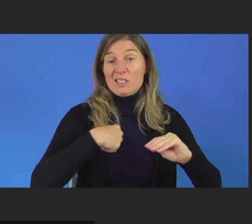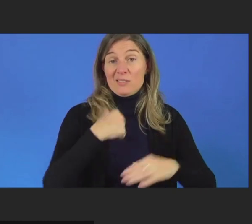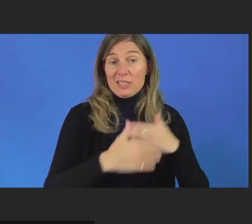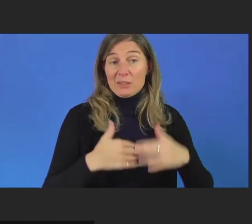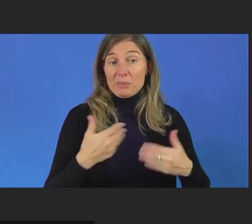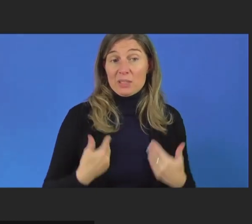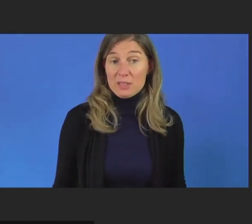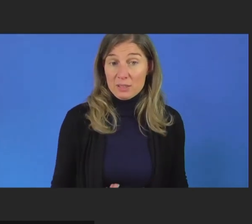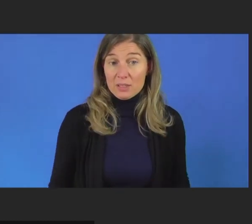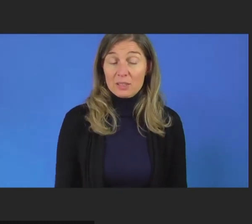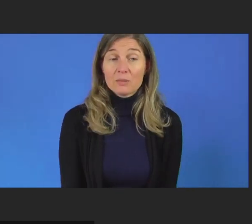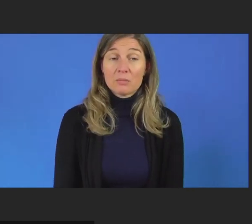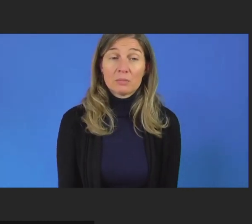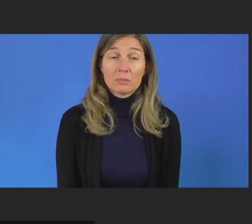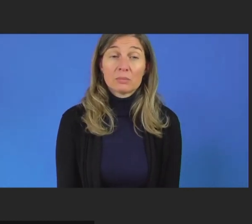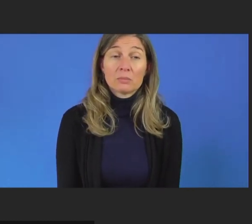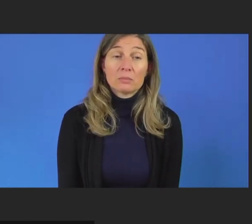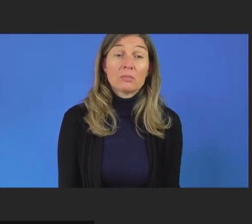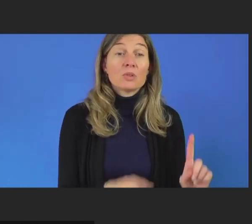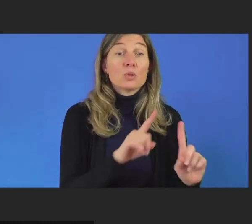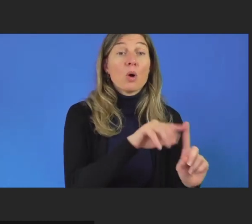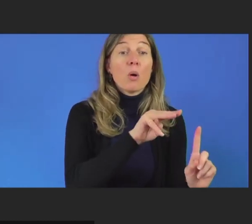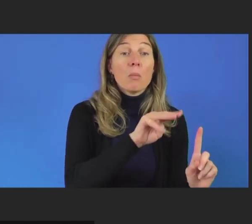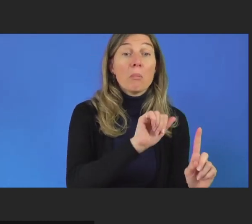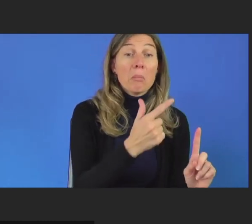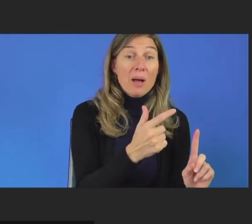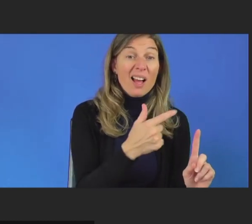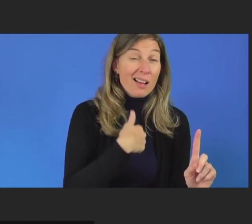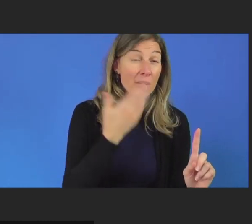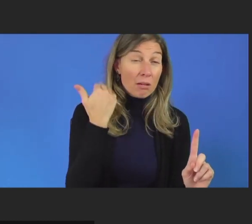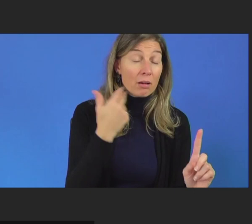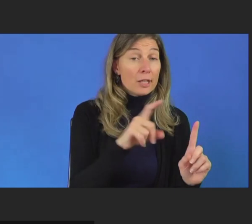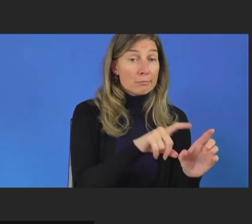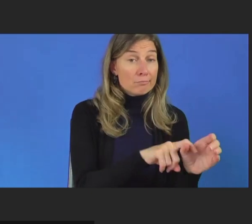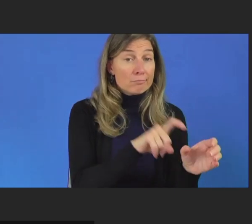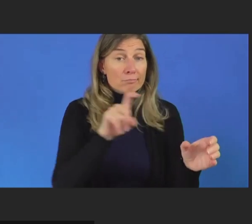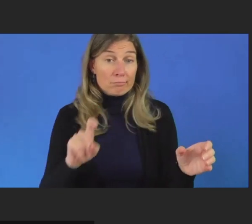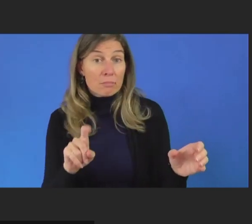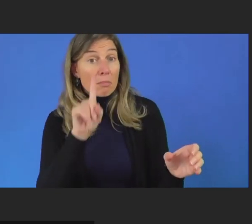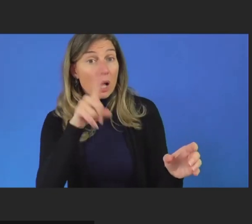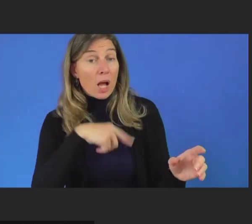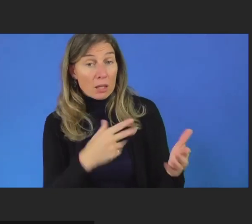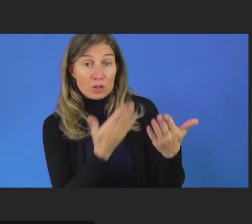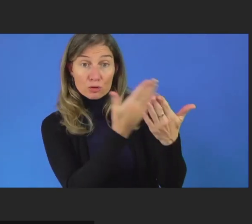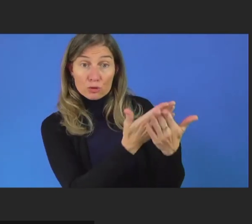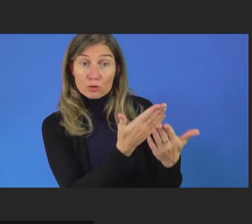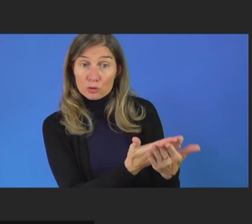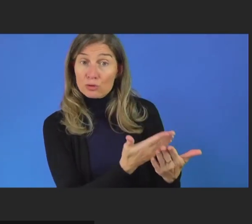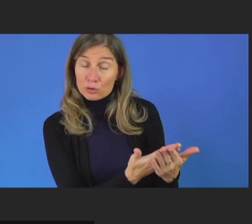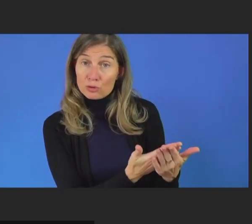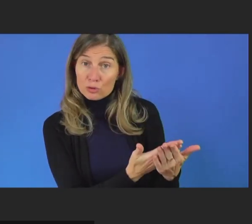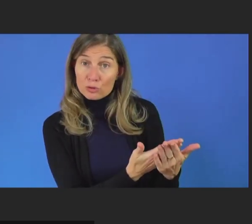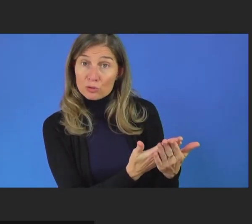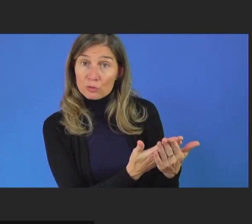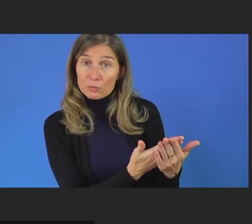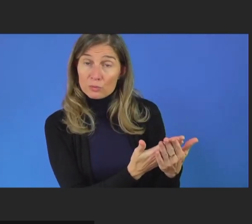left the MAG, I made a number of suggestions, and that is in relation to the